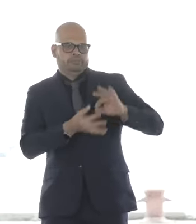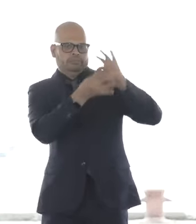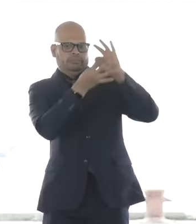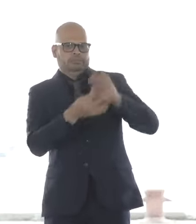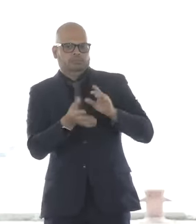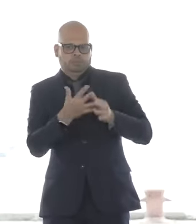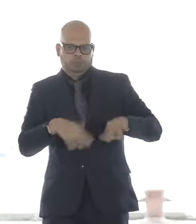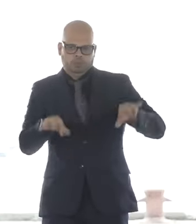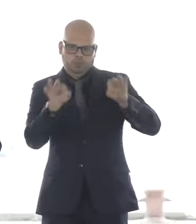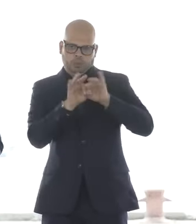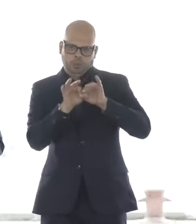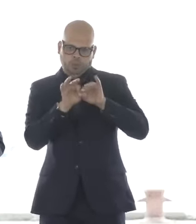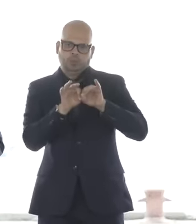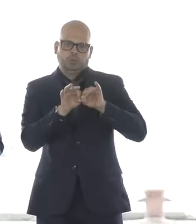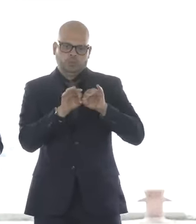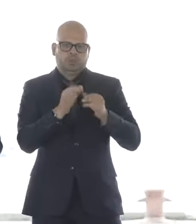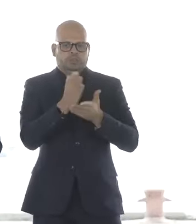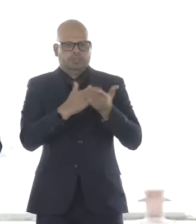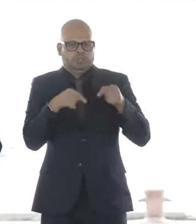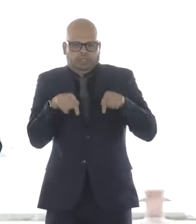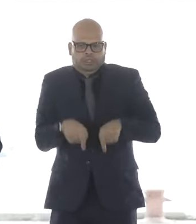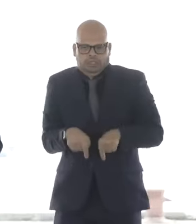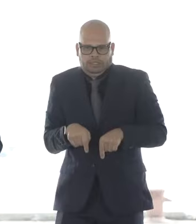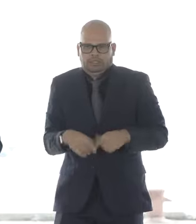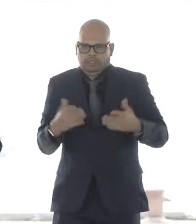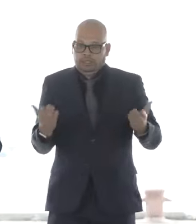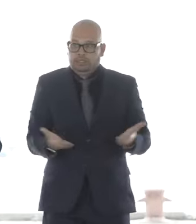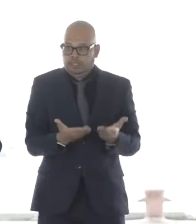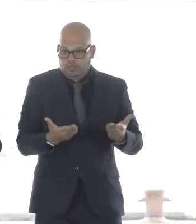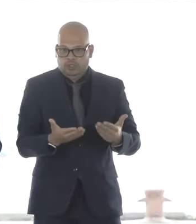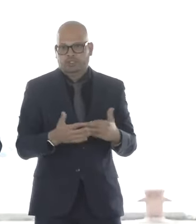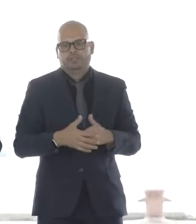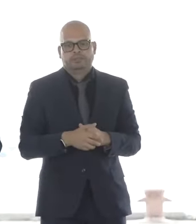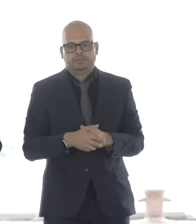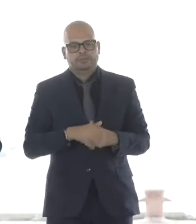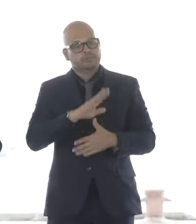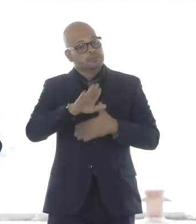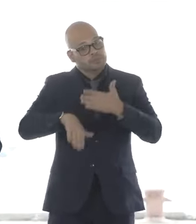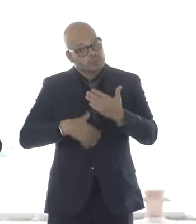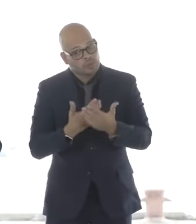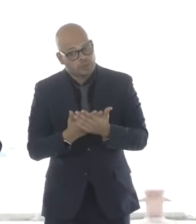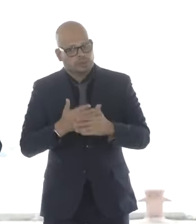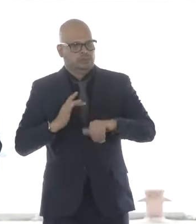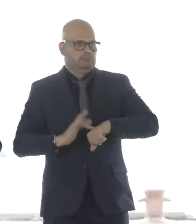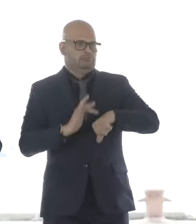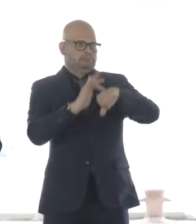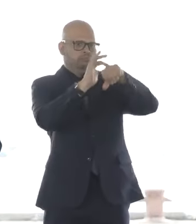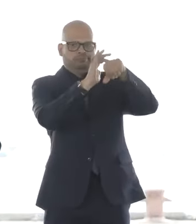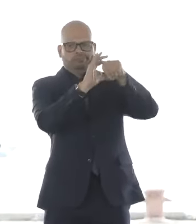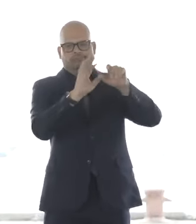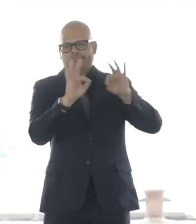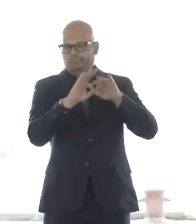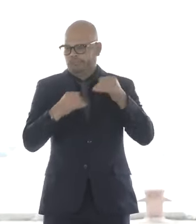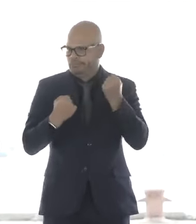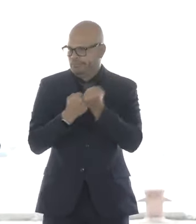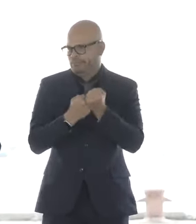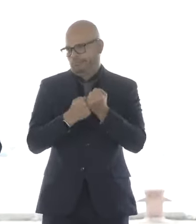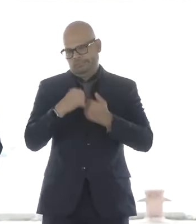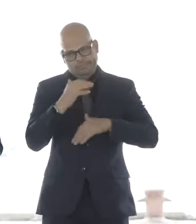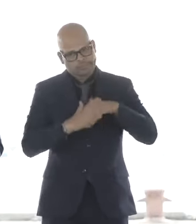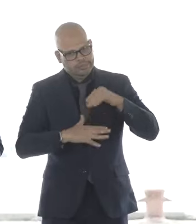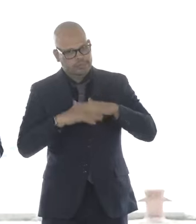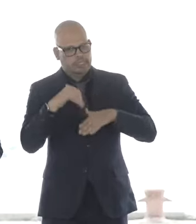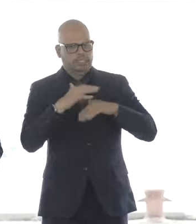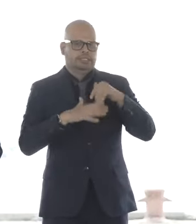using every tool we have to support this effort. We are also working closely with our partners in the government and this industry to